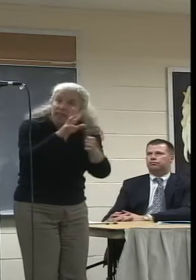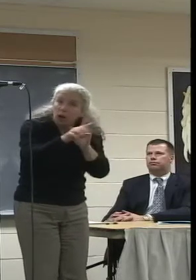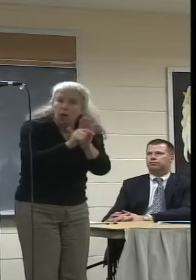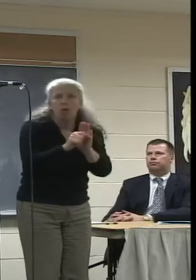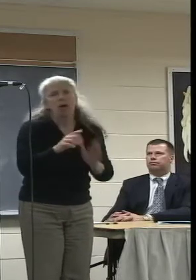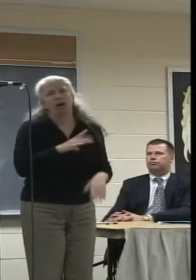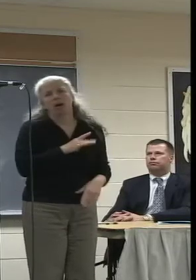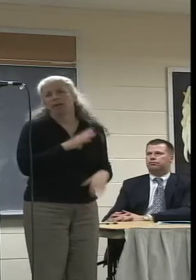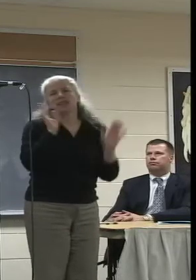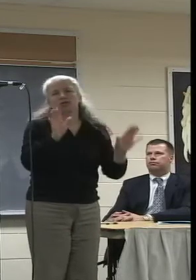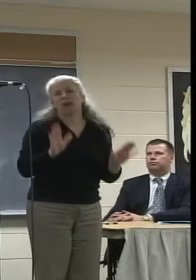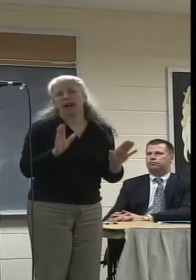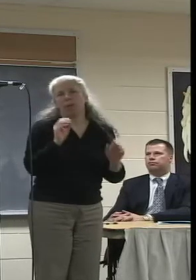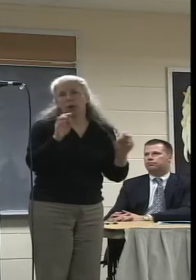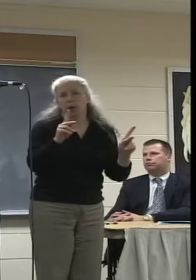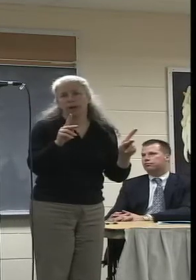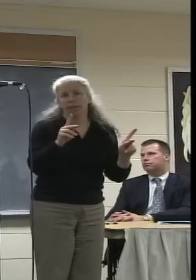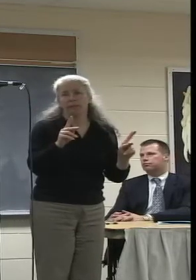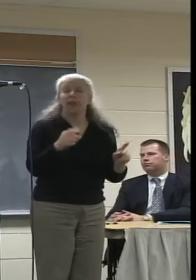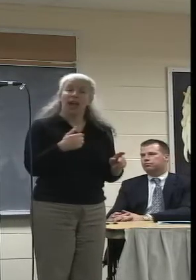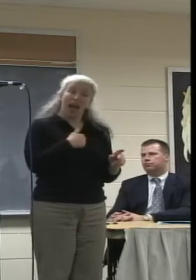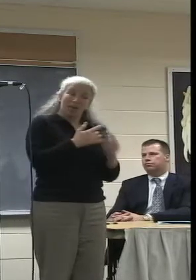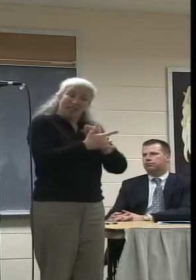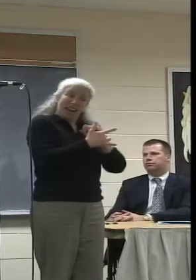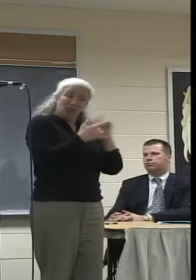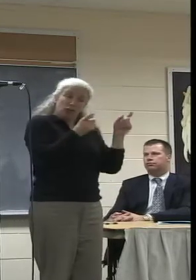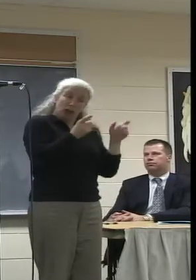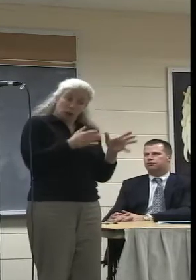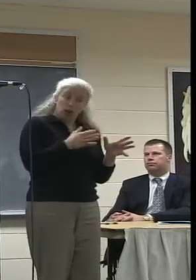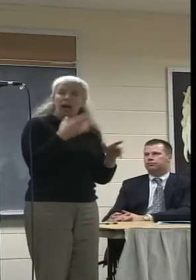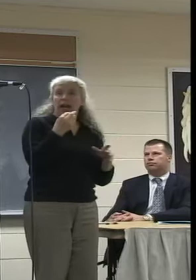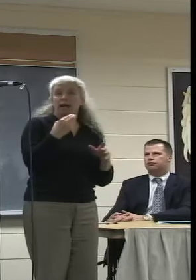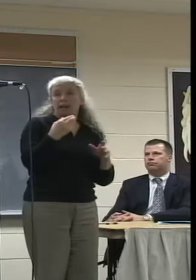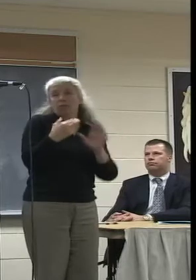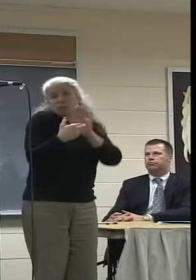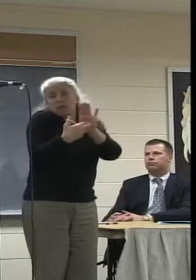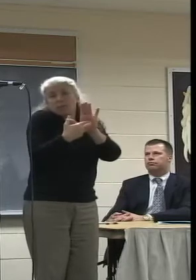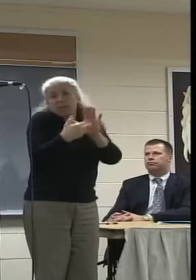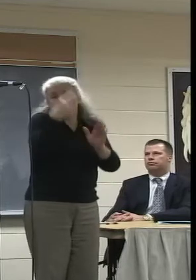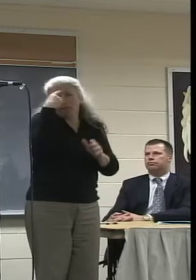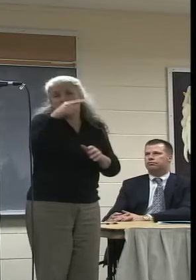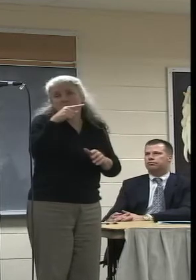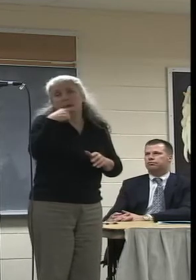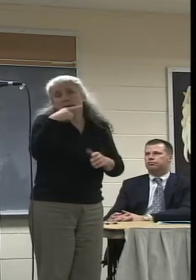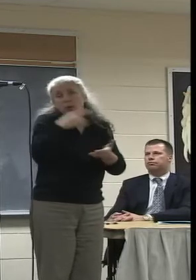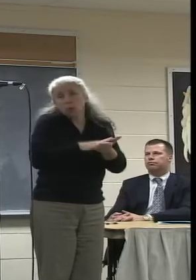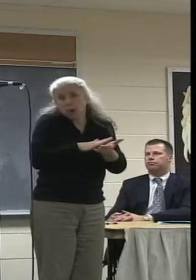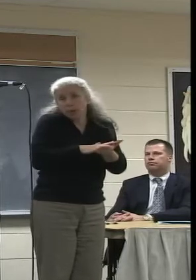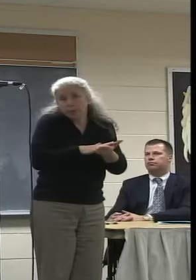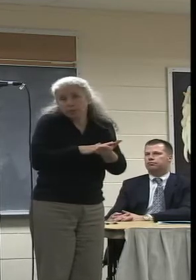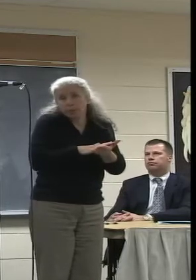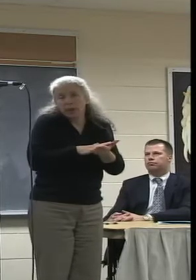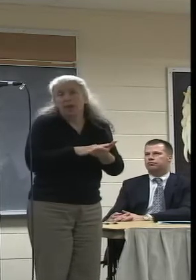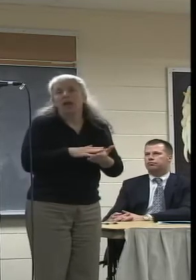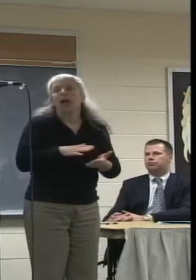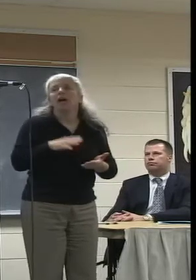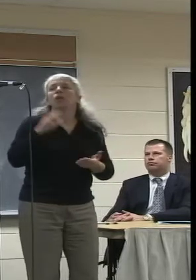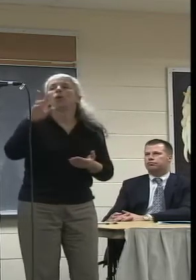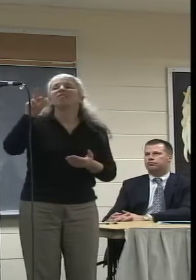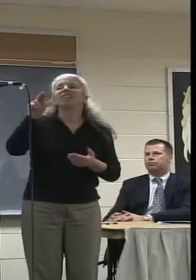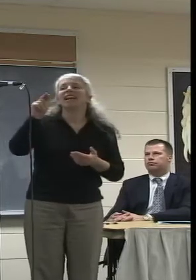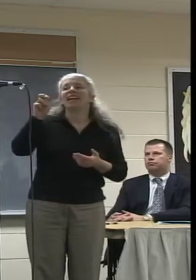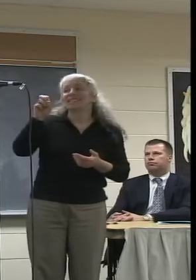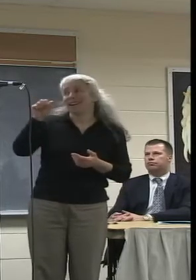As the tech director and also a representative of Northampton Public Schools, I would echo what Vanessa Akendo